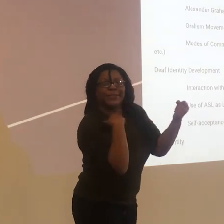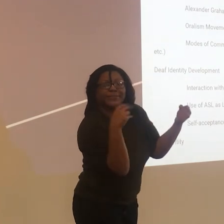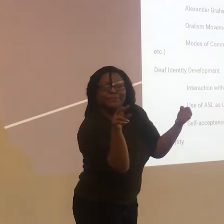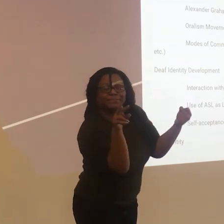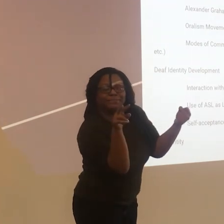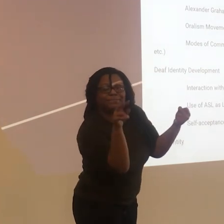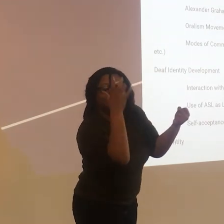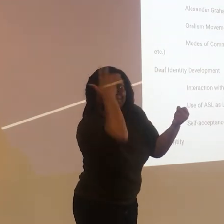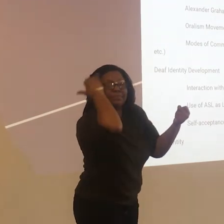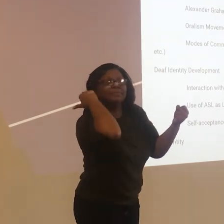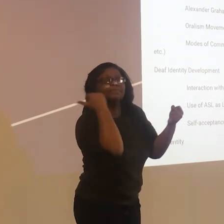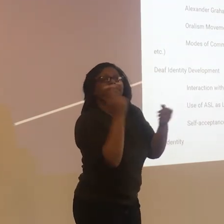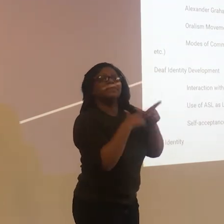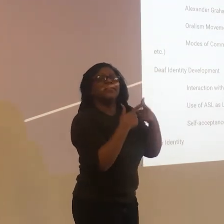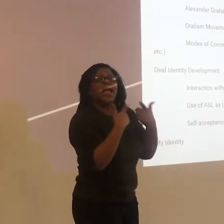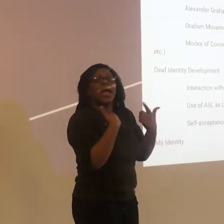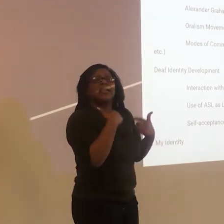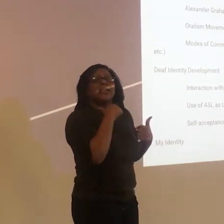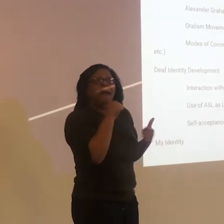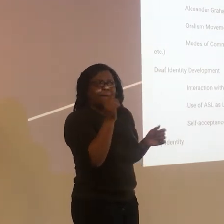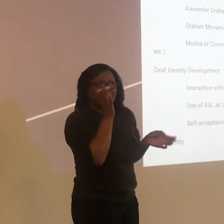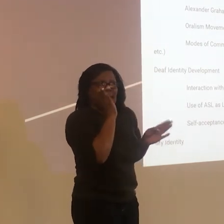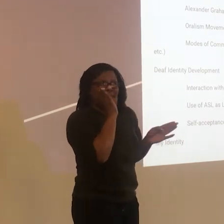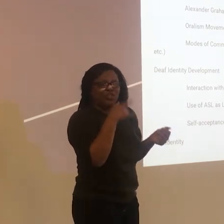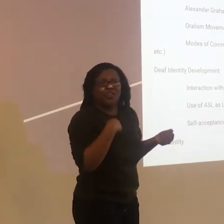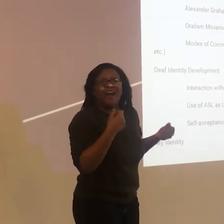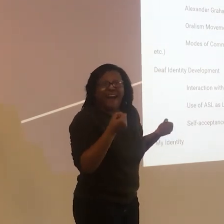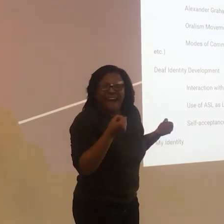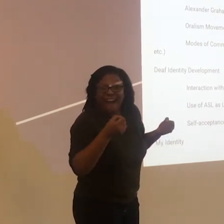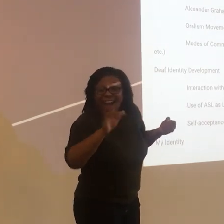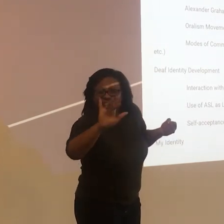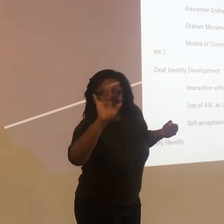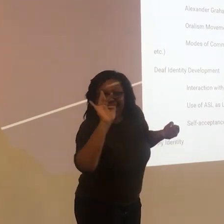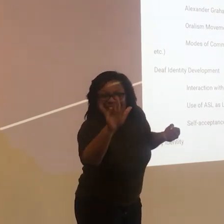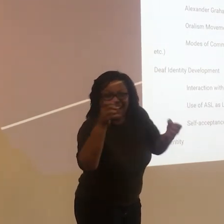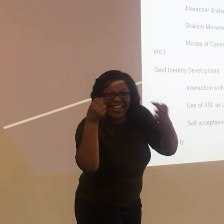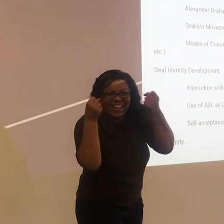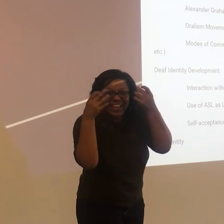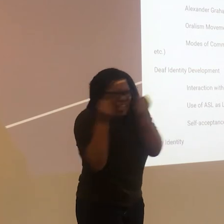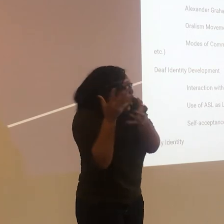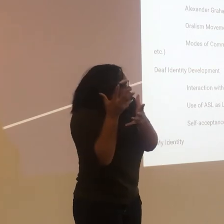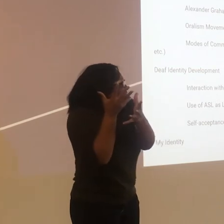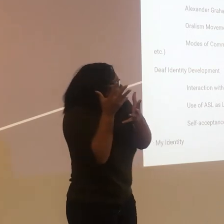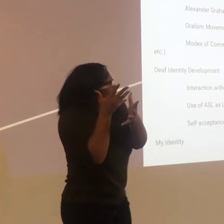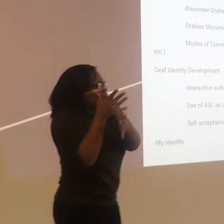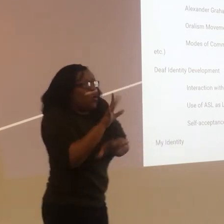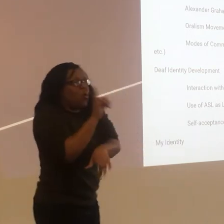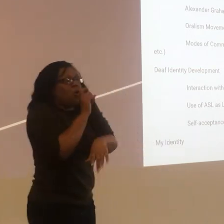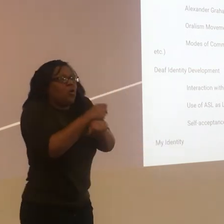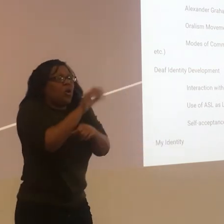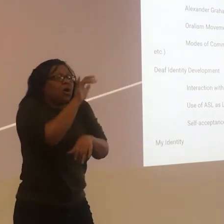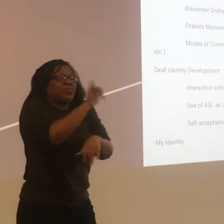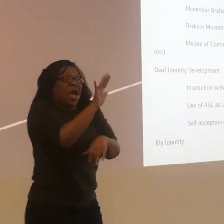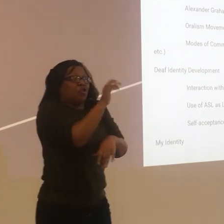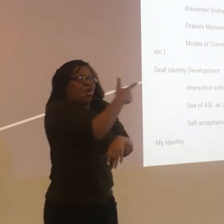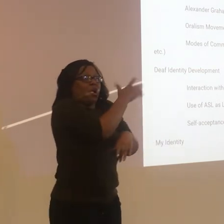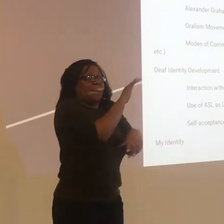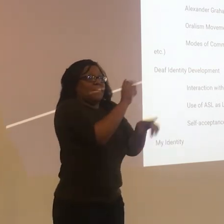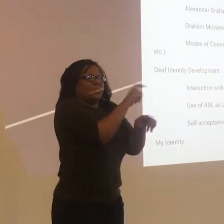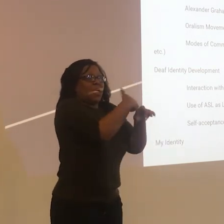And I was okay because that person was still backing out. But I went ahead to reply to that person who replied to me. And lo and behold,